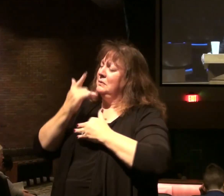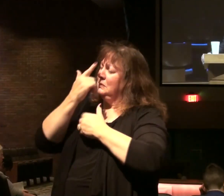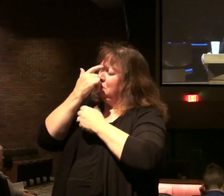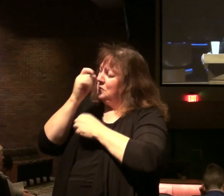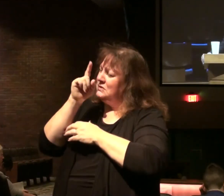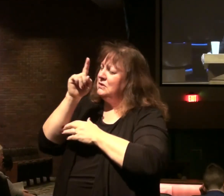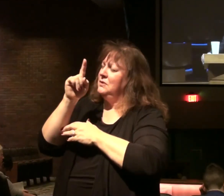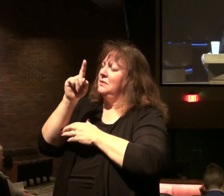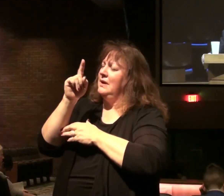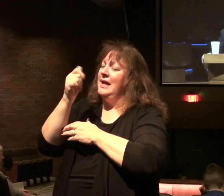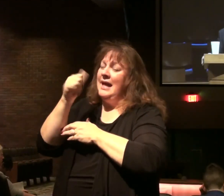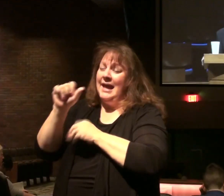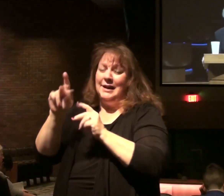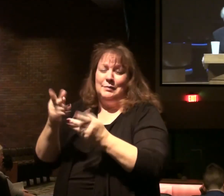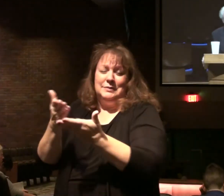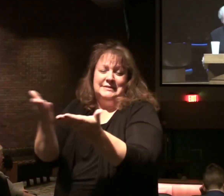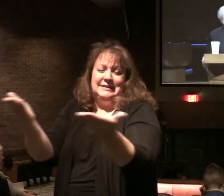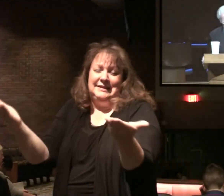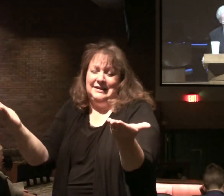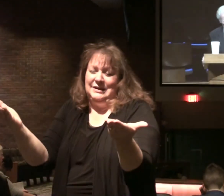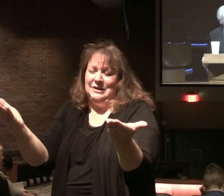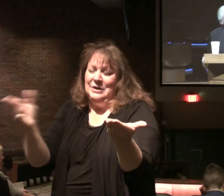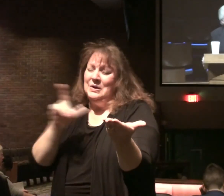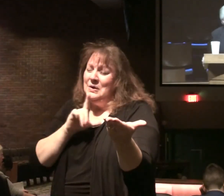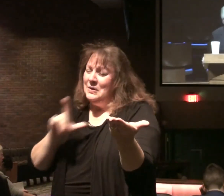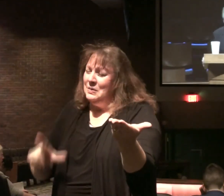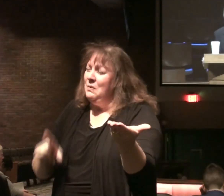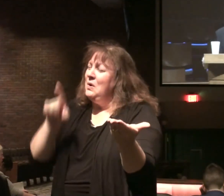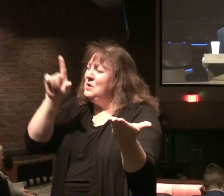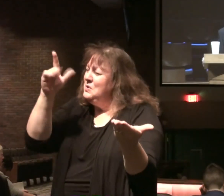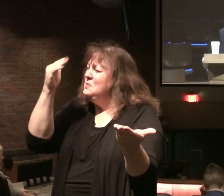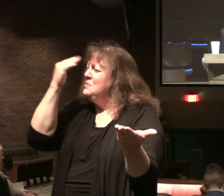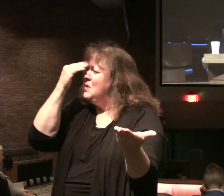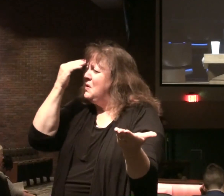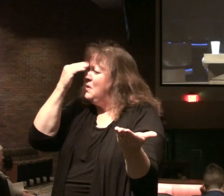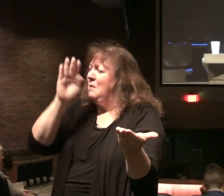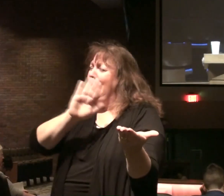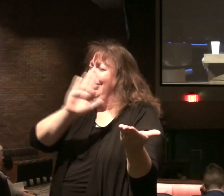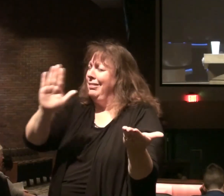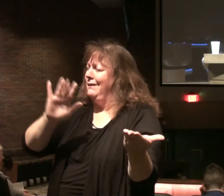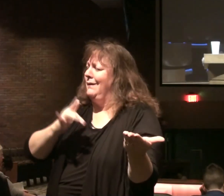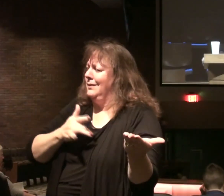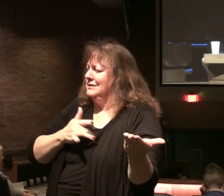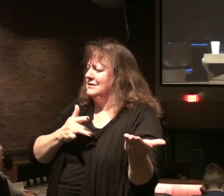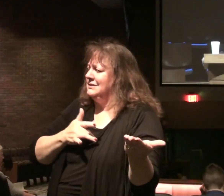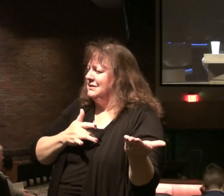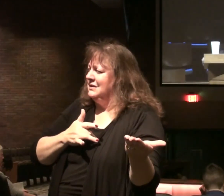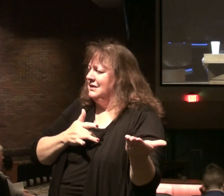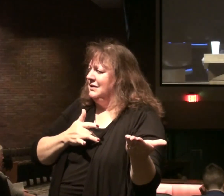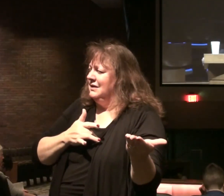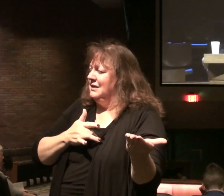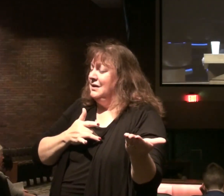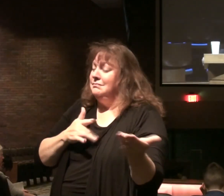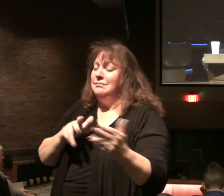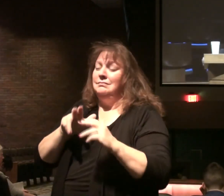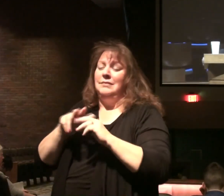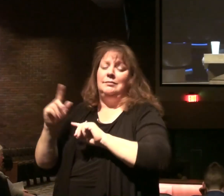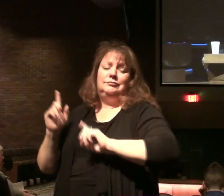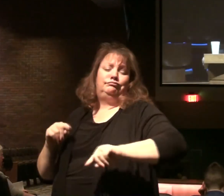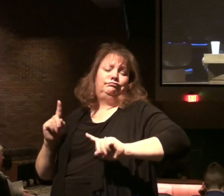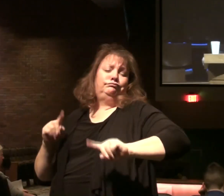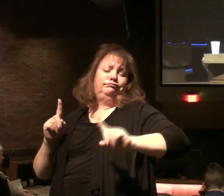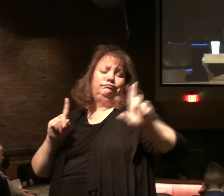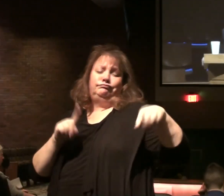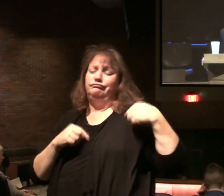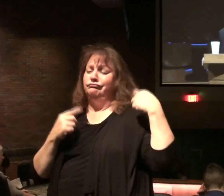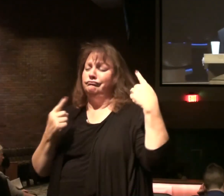Christ. I pray for anyone here. Lord you know. Our hearts. They may have sat here for a long time.